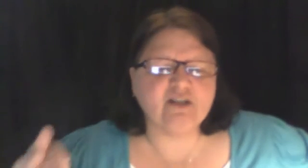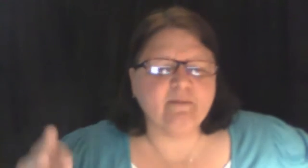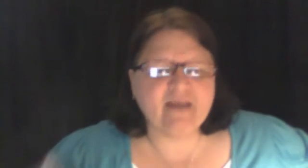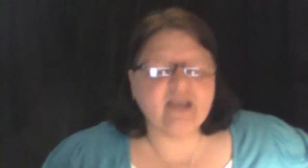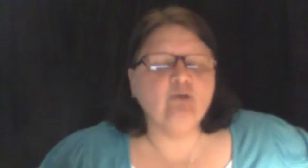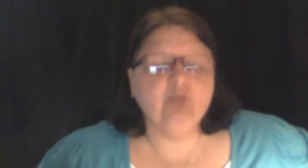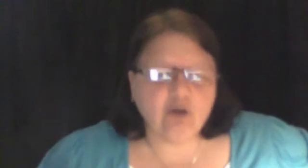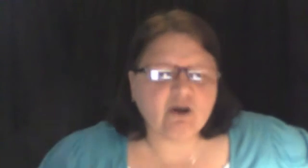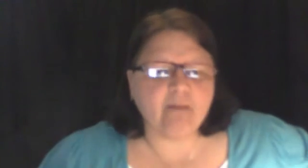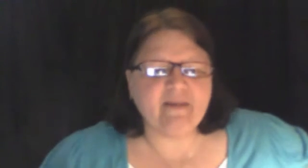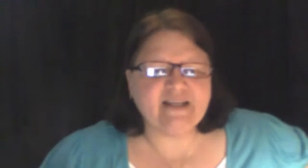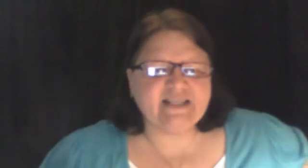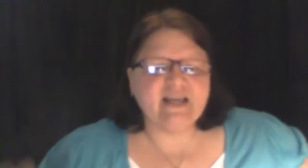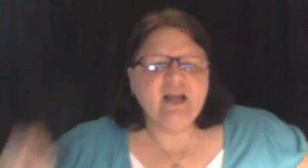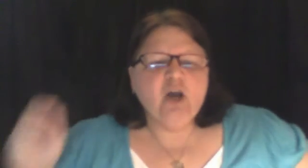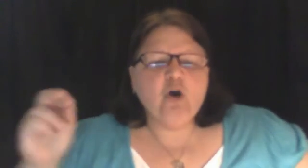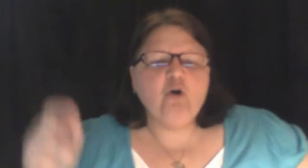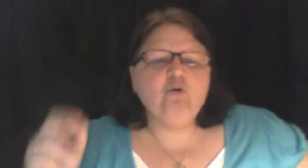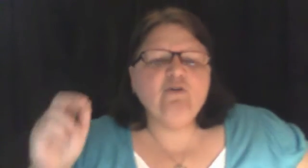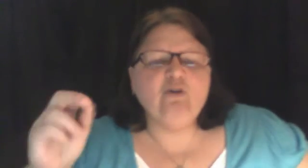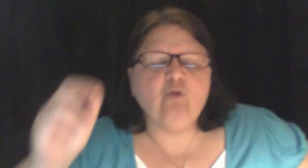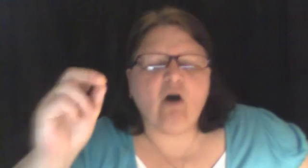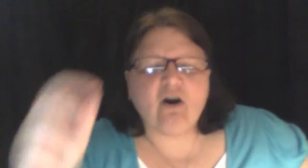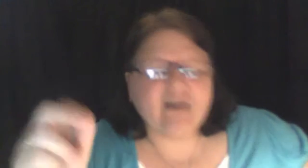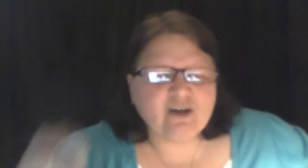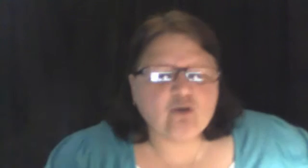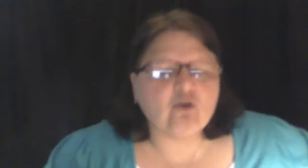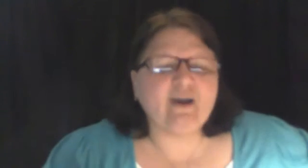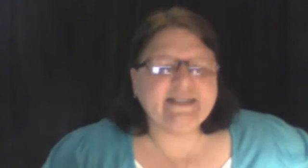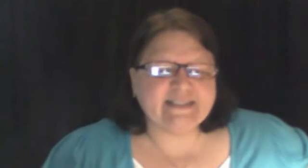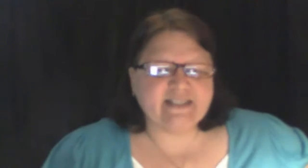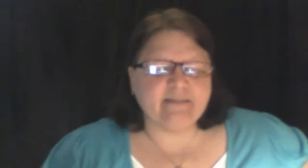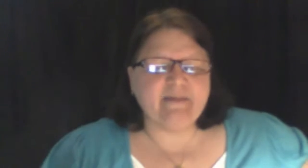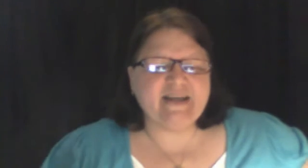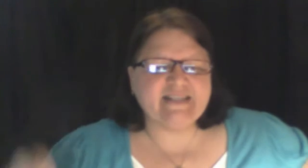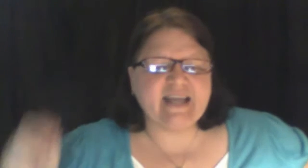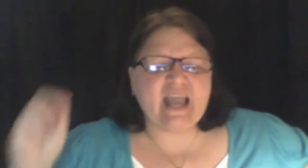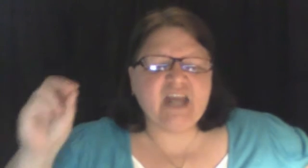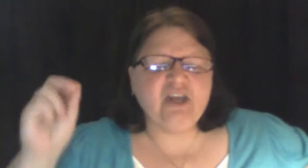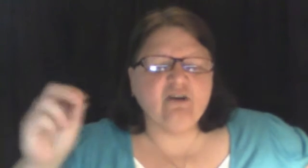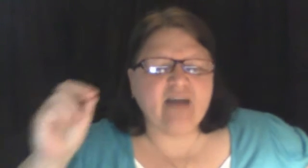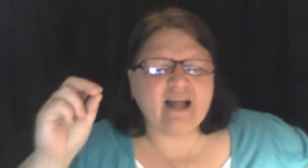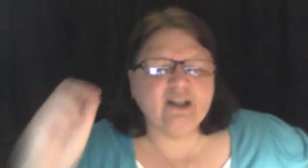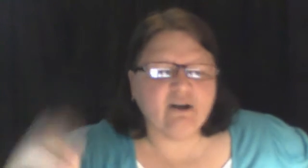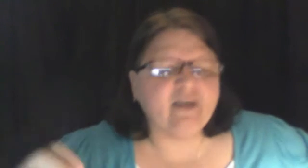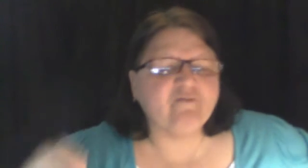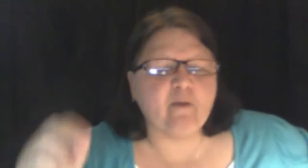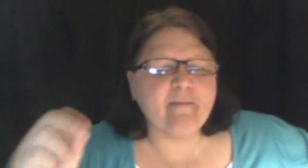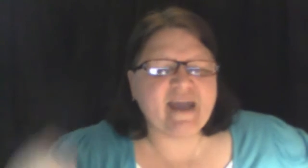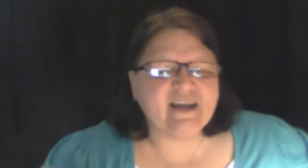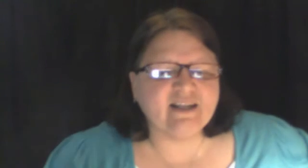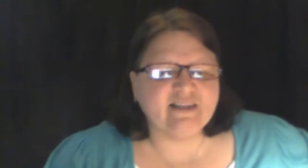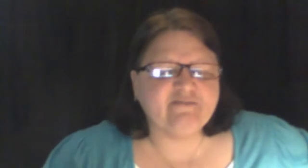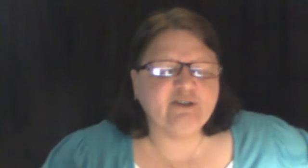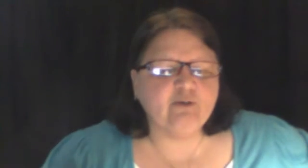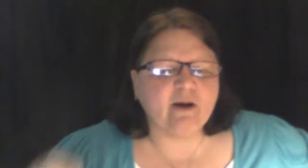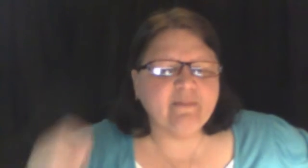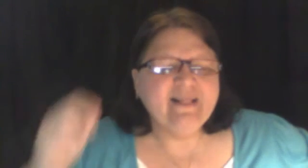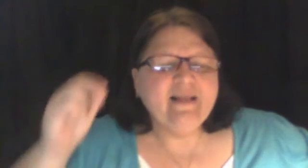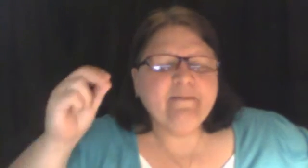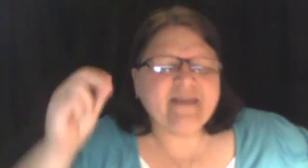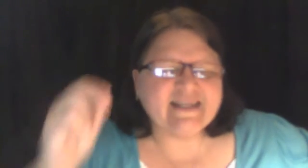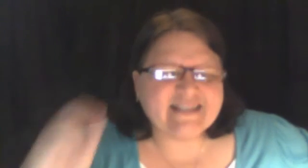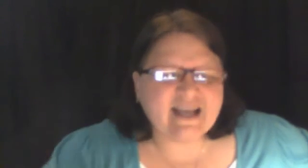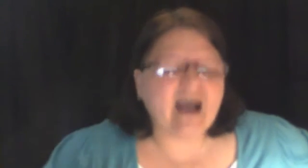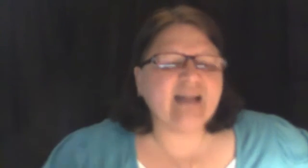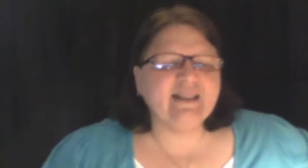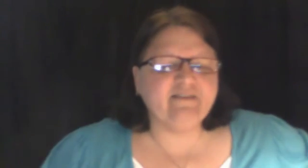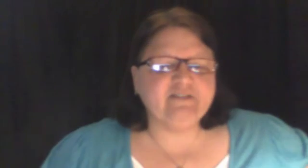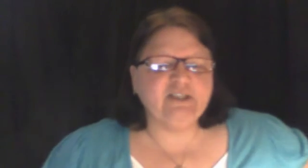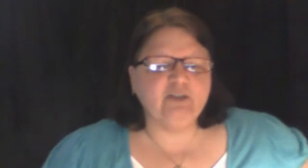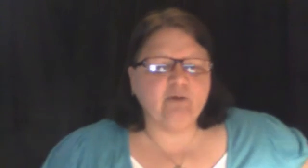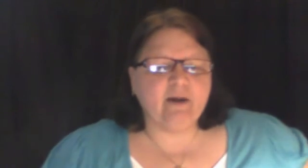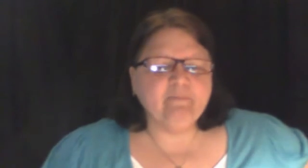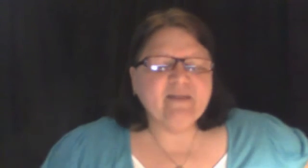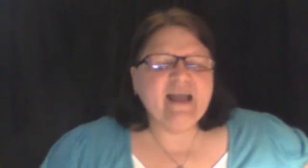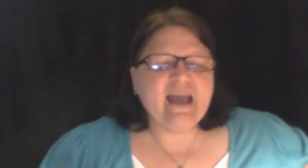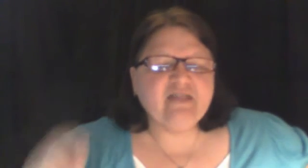to make you look amazing. Who you are in Christ is amazing and you're not looking for man to lift you up because God lifted you up and